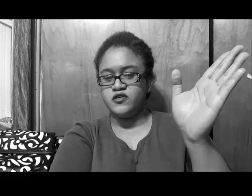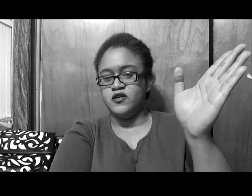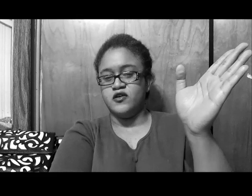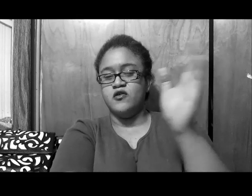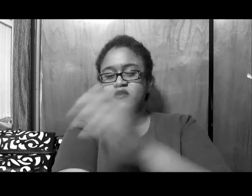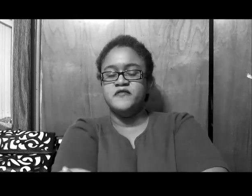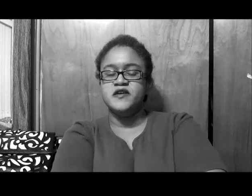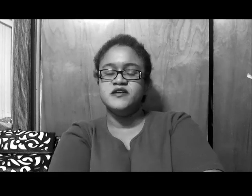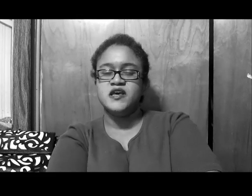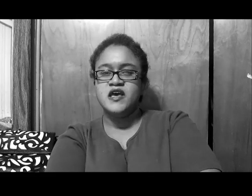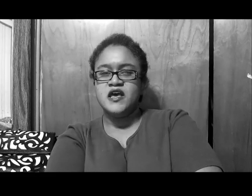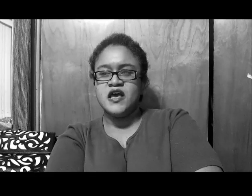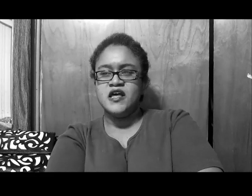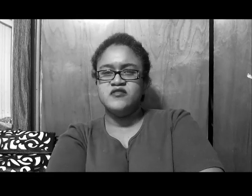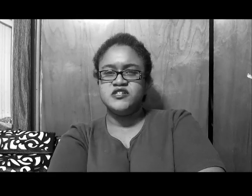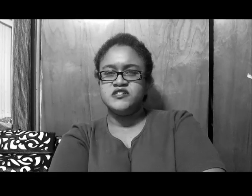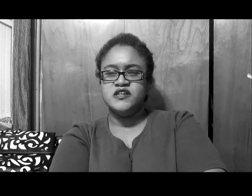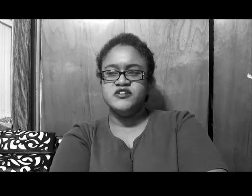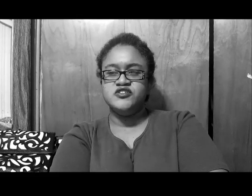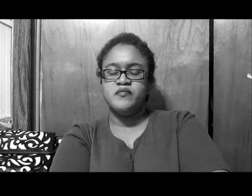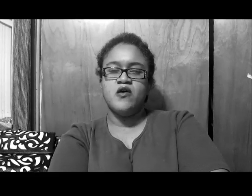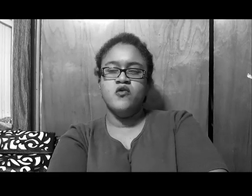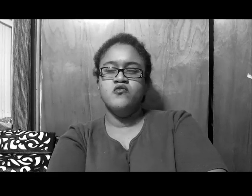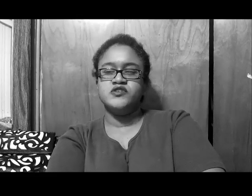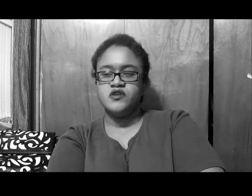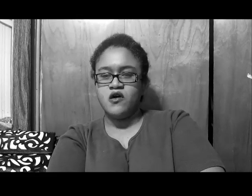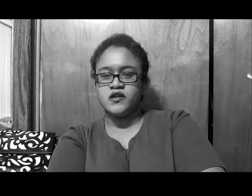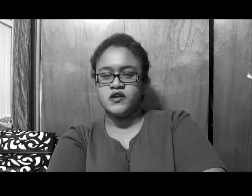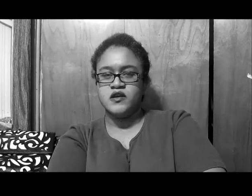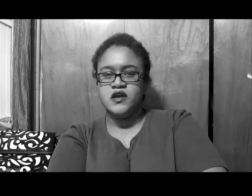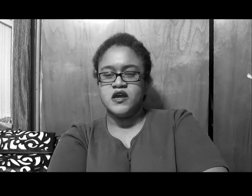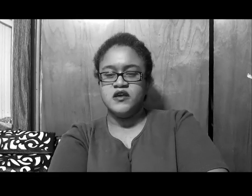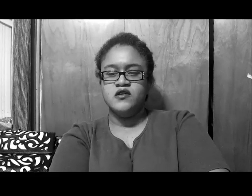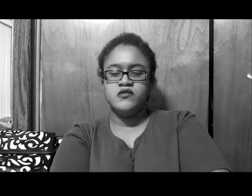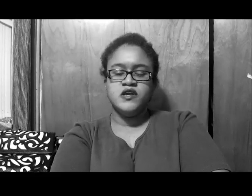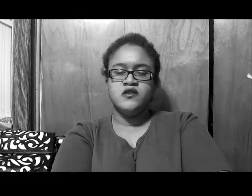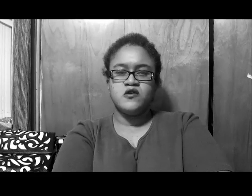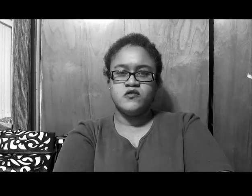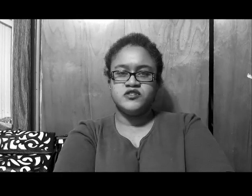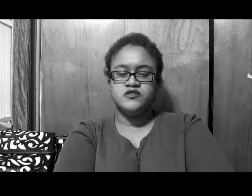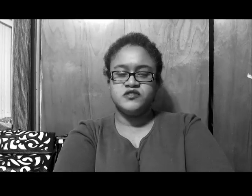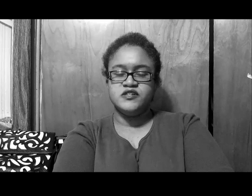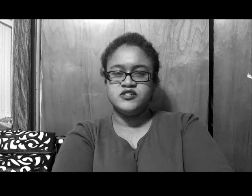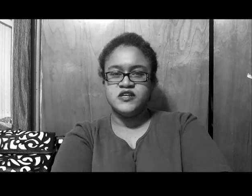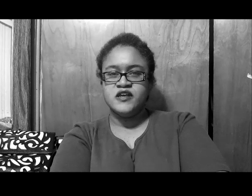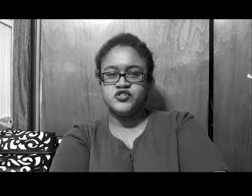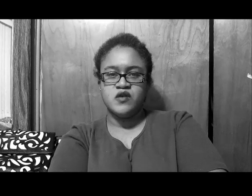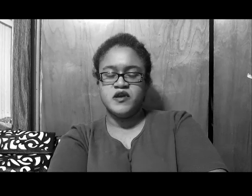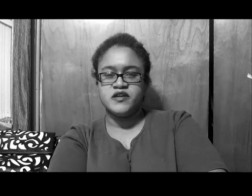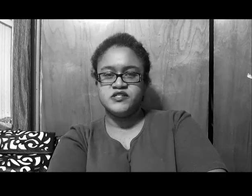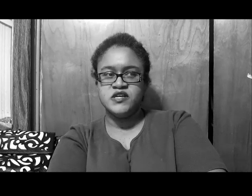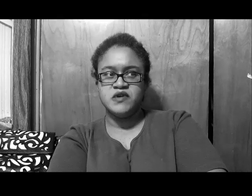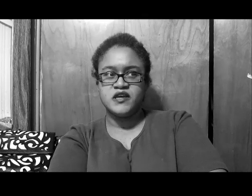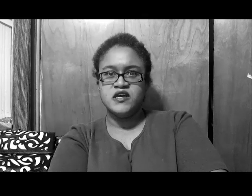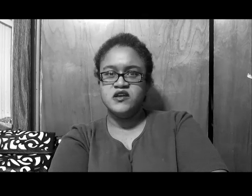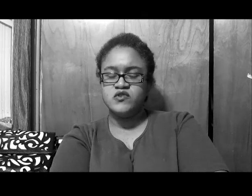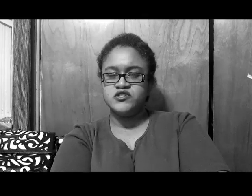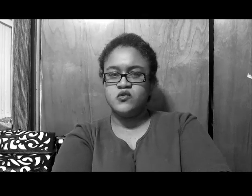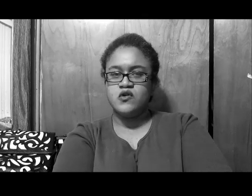convenience, and it was just an issue, about who started it, and you know, Nina of course, still to this day, is trying to make it seem, like Kenya was the one,